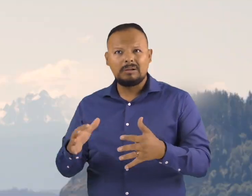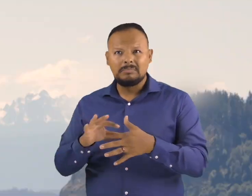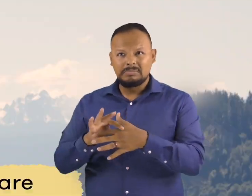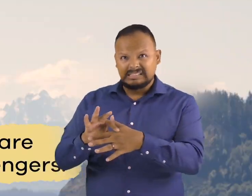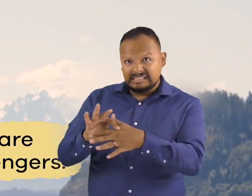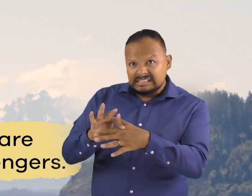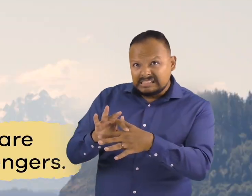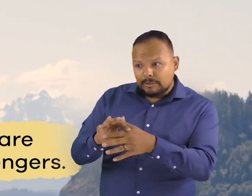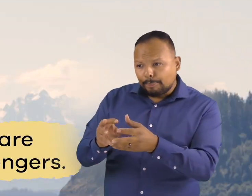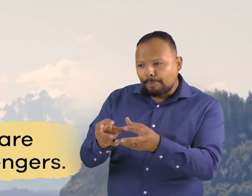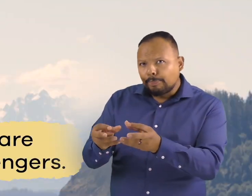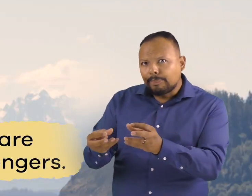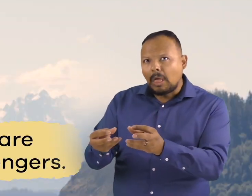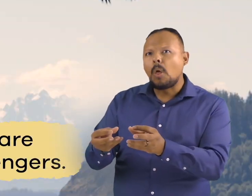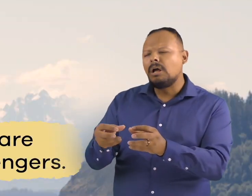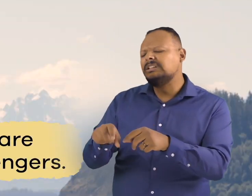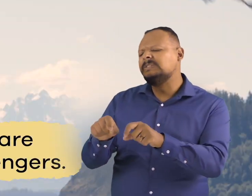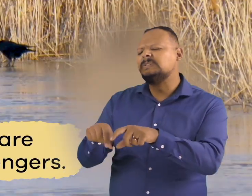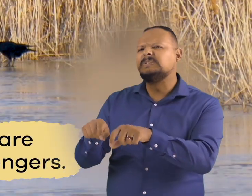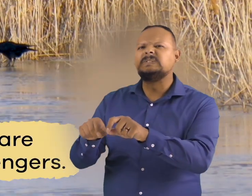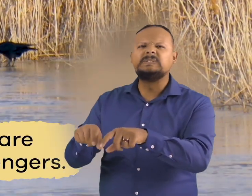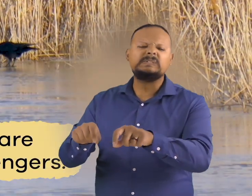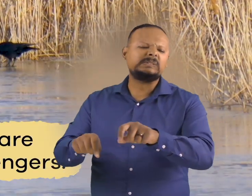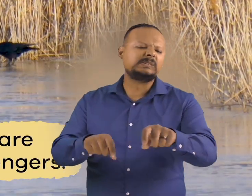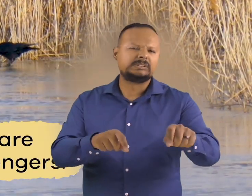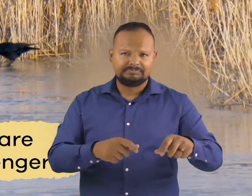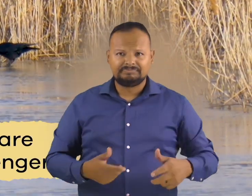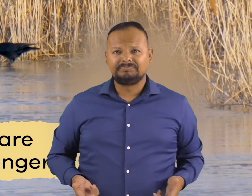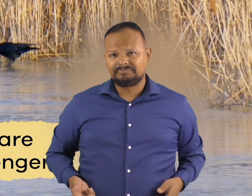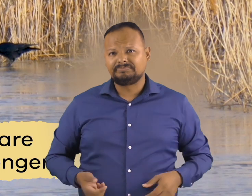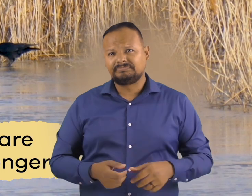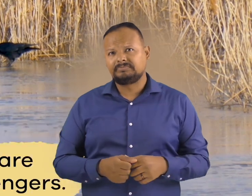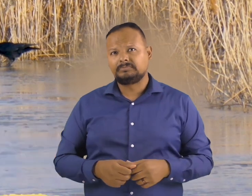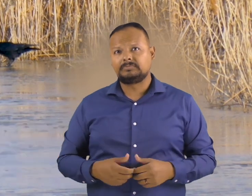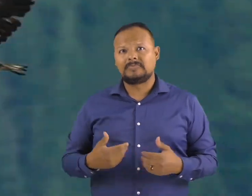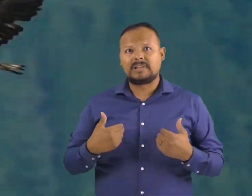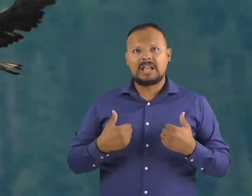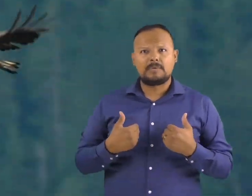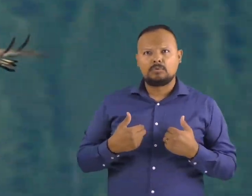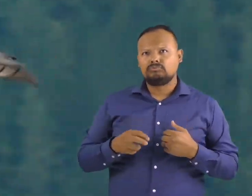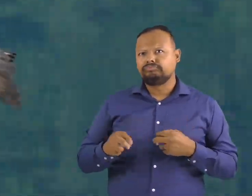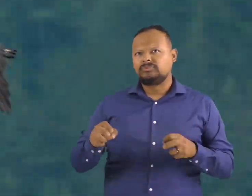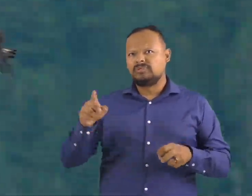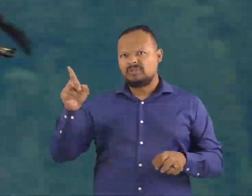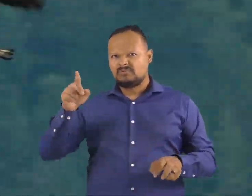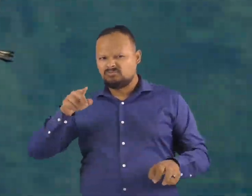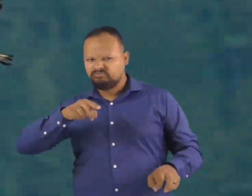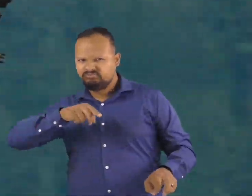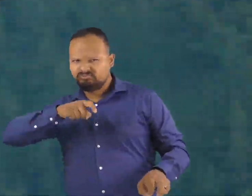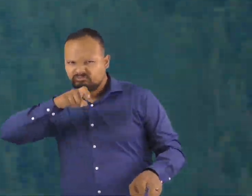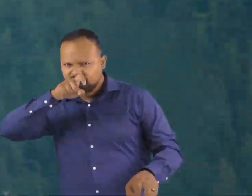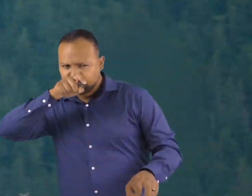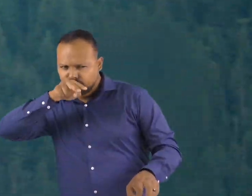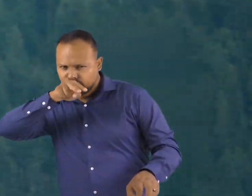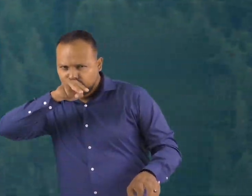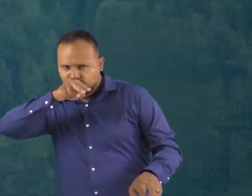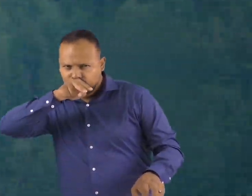American Eagles are predators and scavengers, which means they are opportunistic feeders.